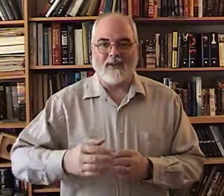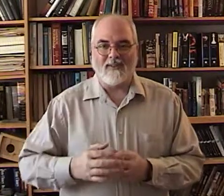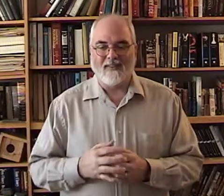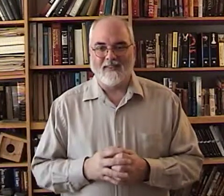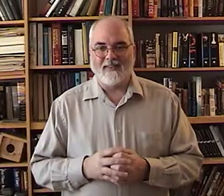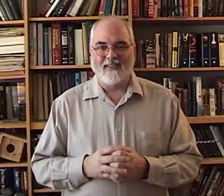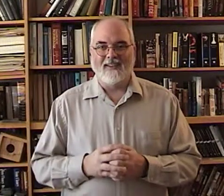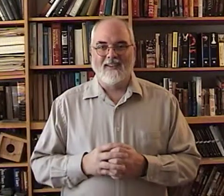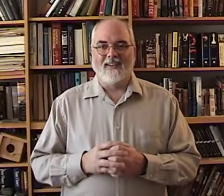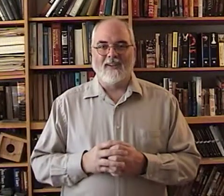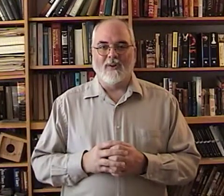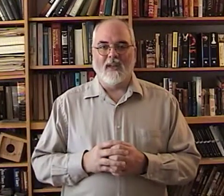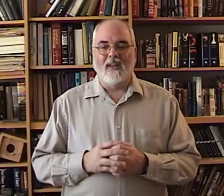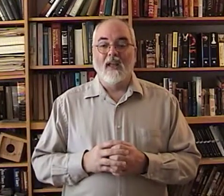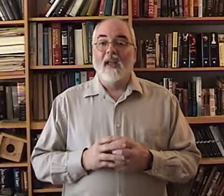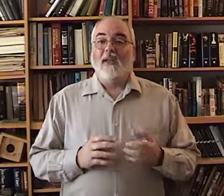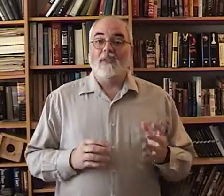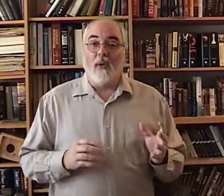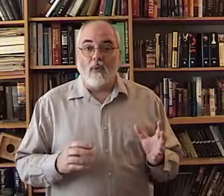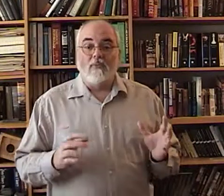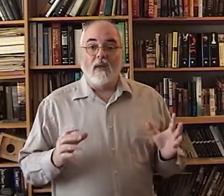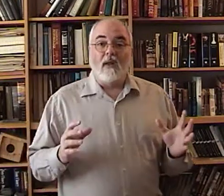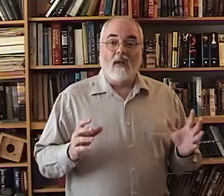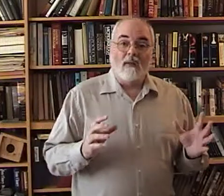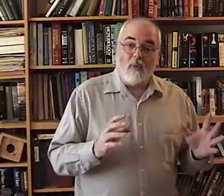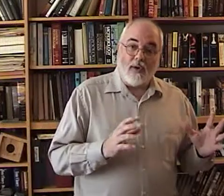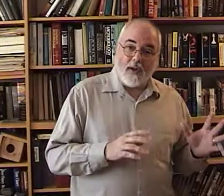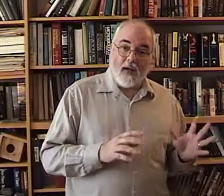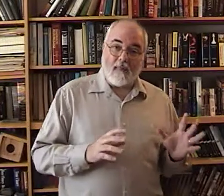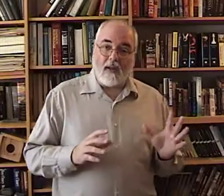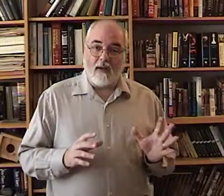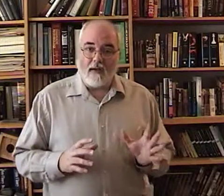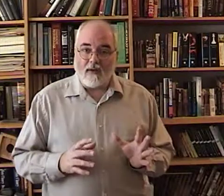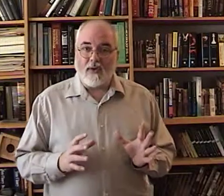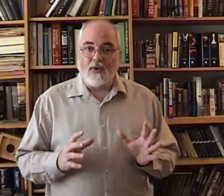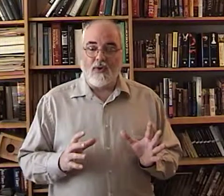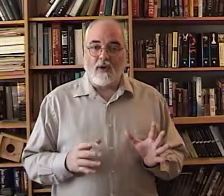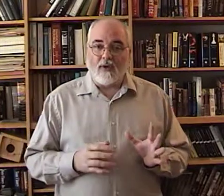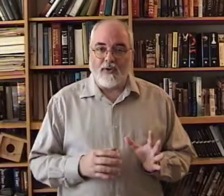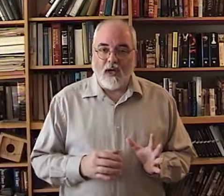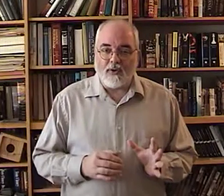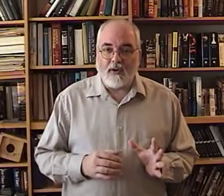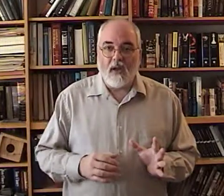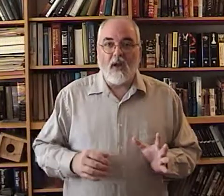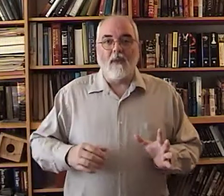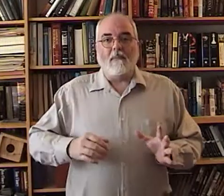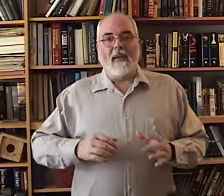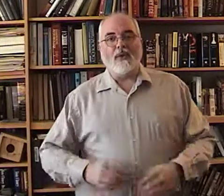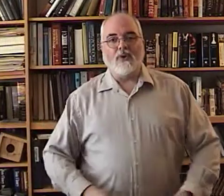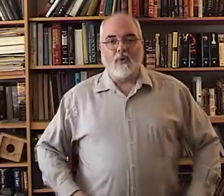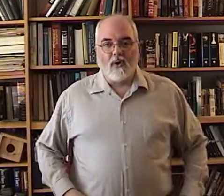okay so when you come in to do your introduction make sure